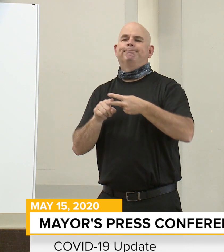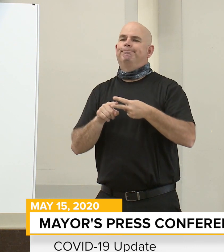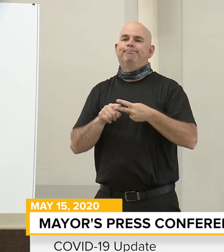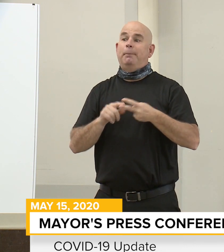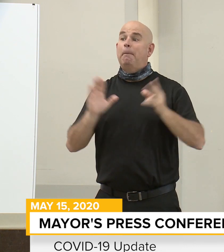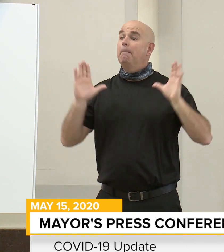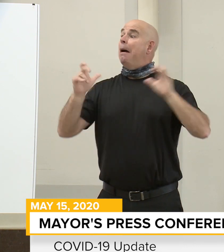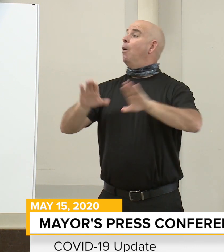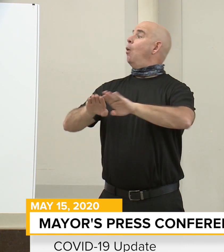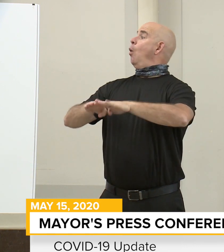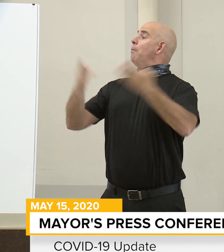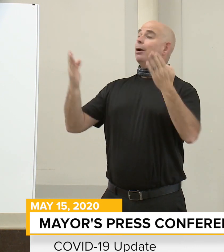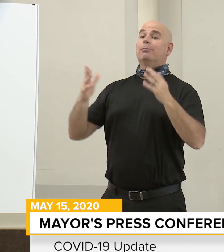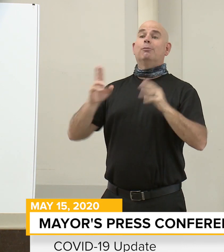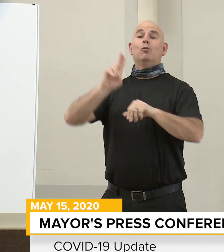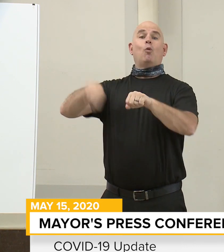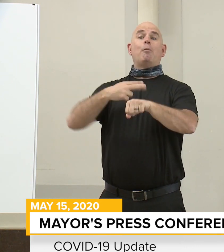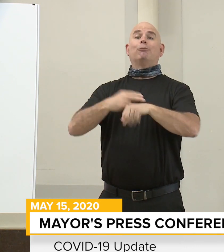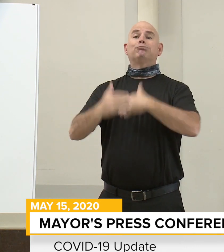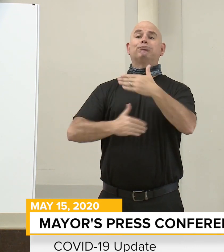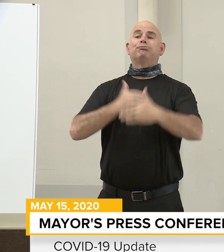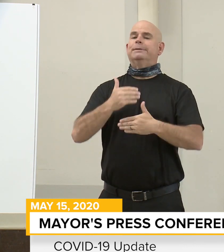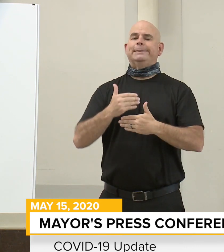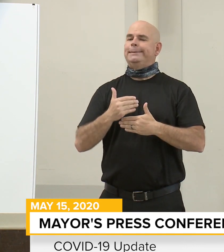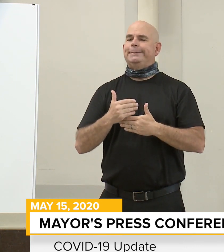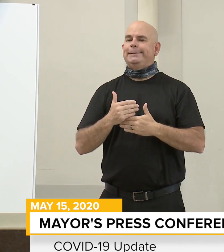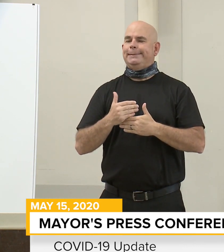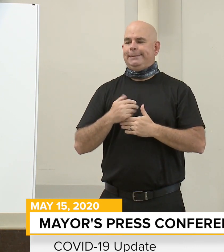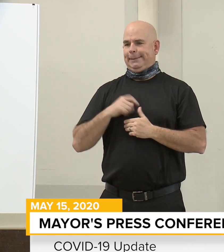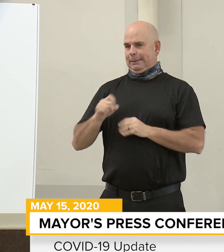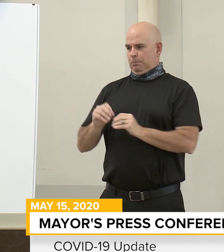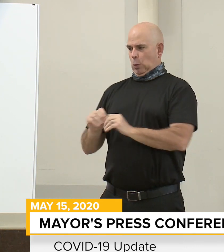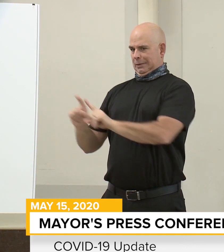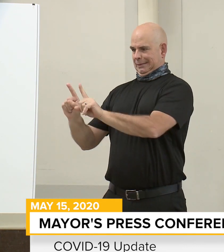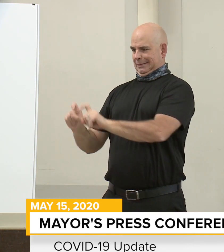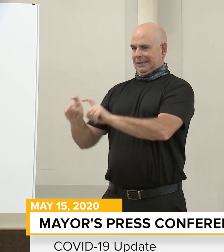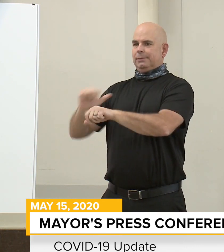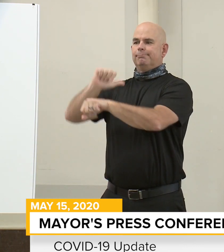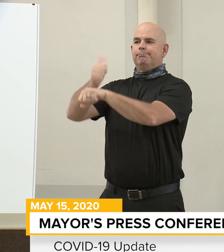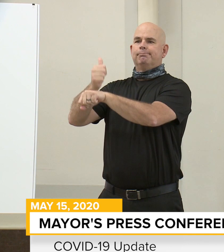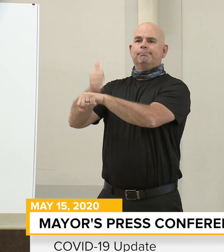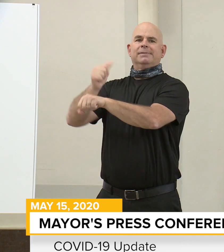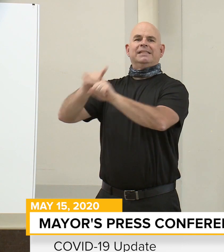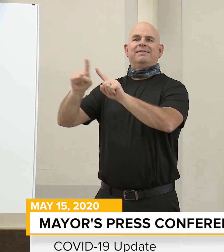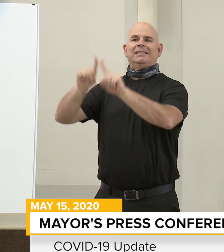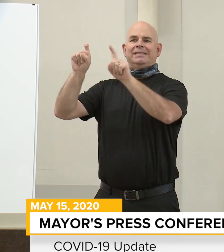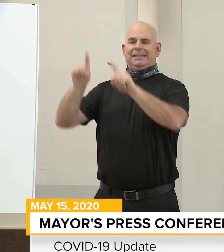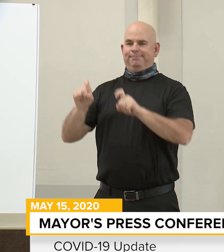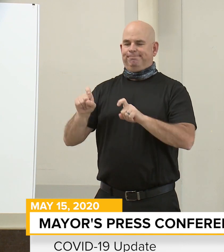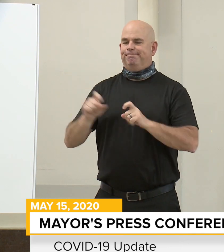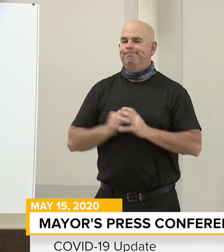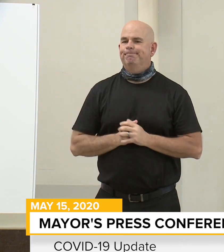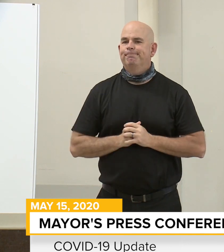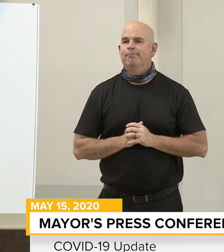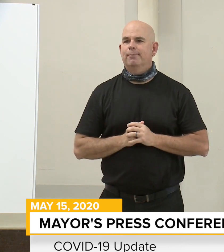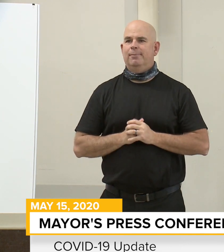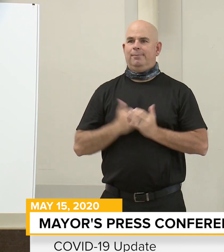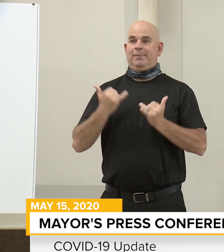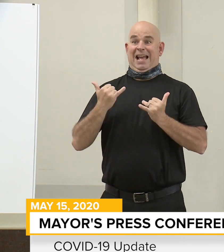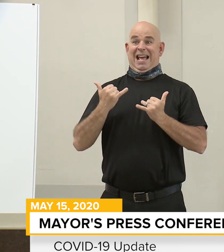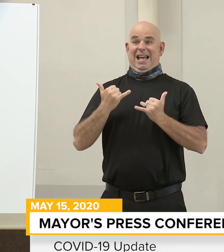Today, addressing our need for testing, I am excited to announce our new mobile community-based testing initiative.